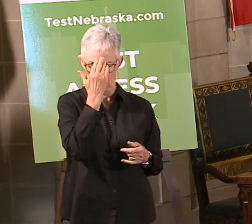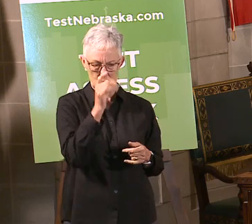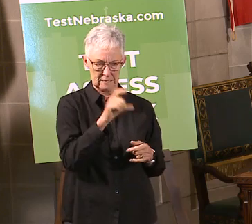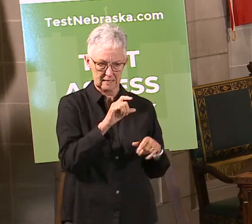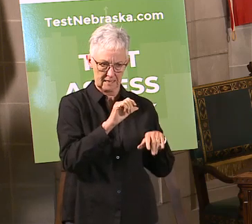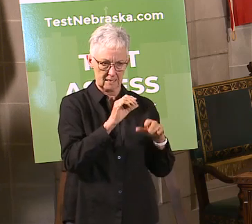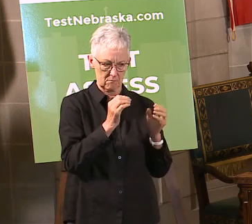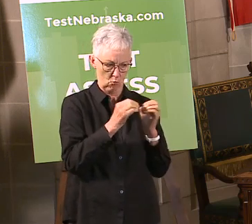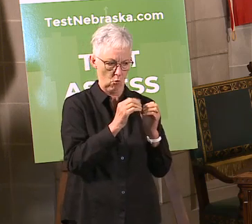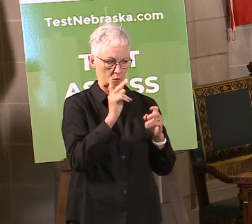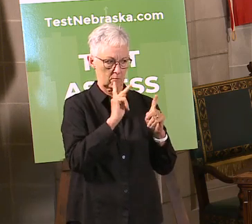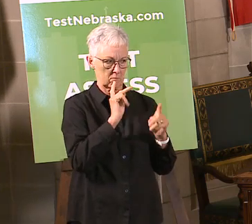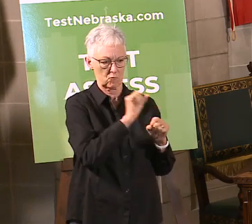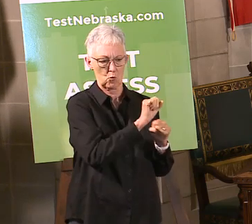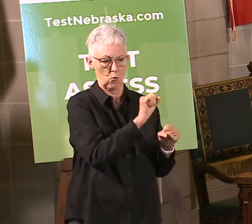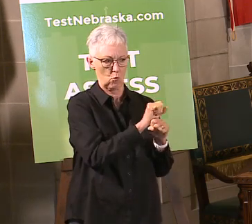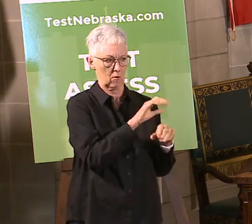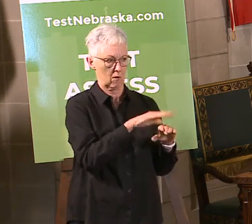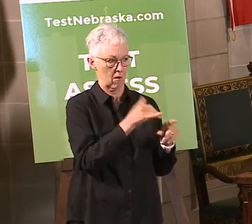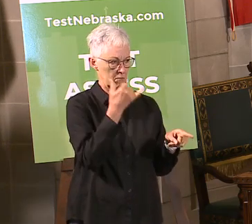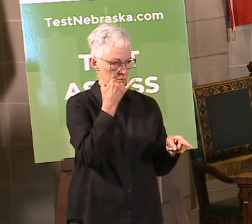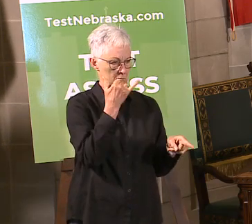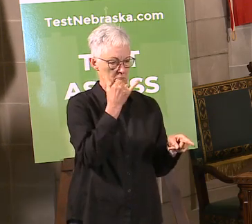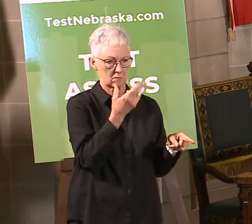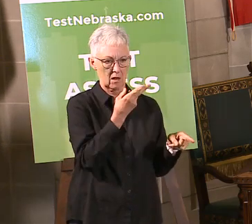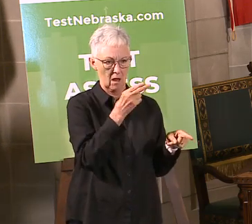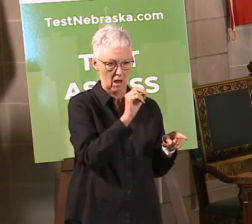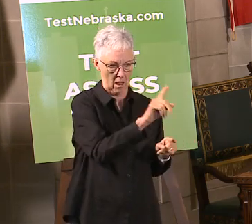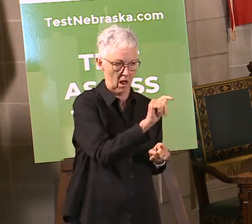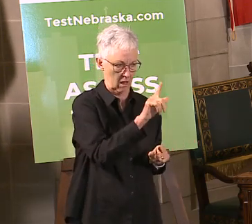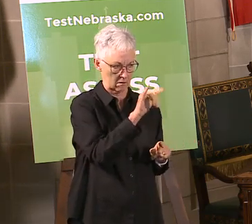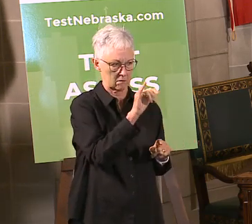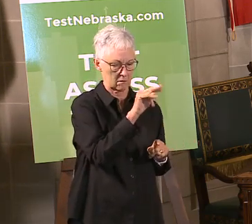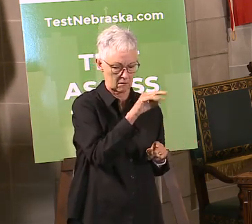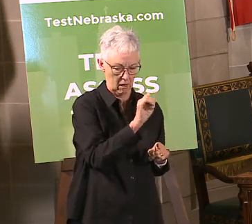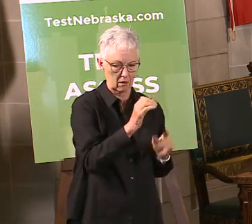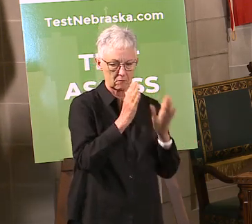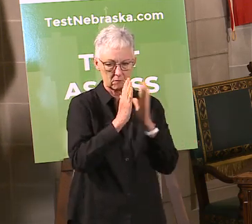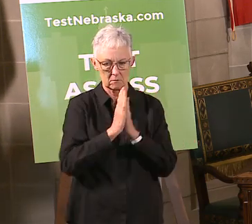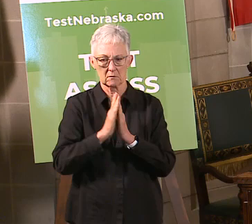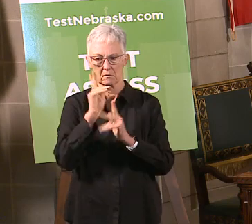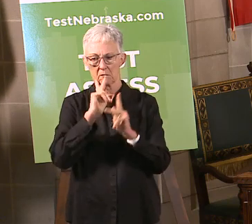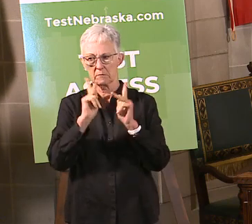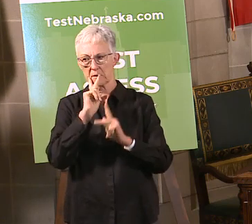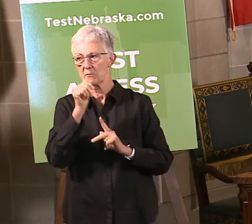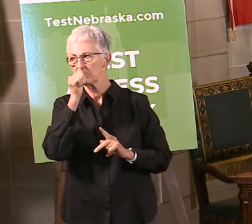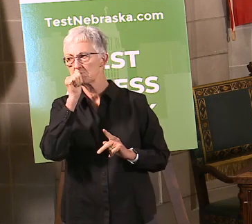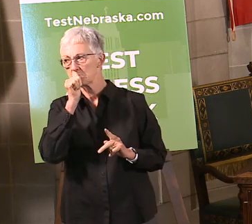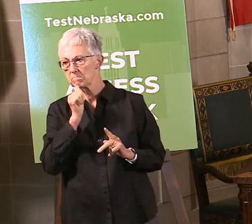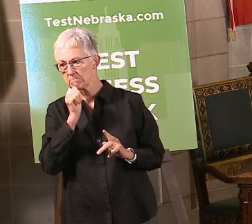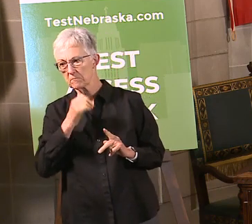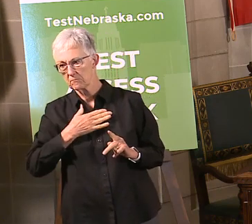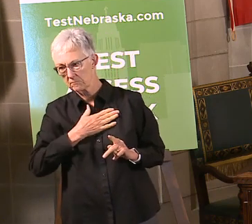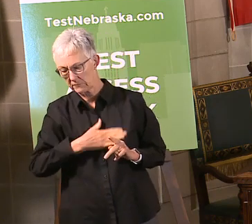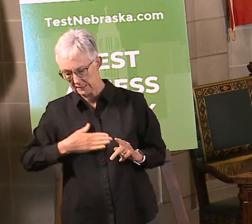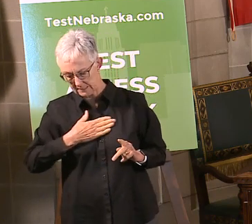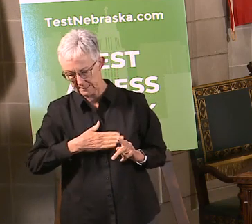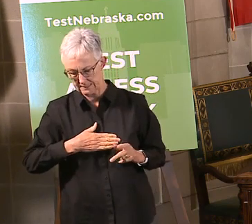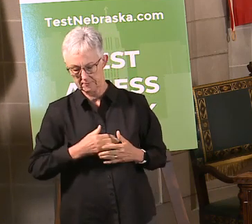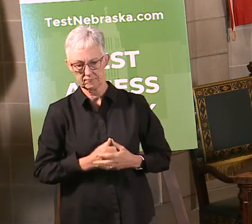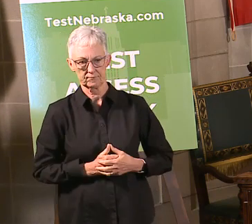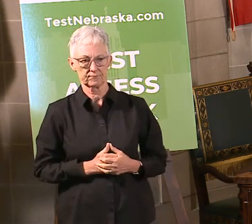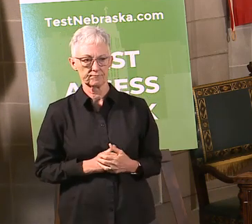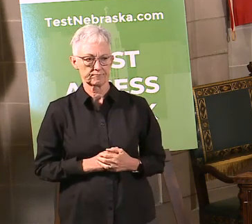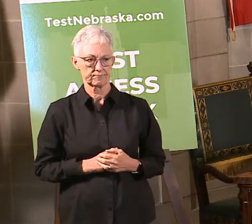so we are working through those issues, but, again, please be patient as we get people scheduled for this. Do you have any idea why Douglas County cases